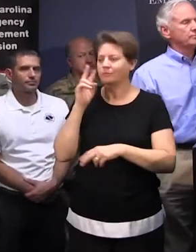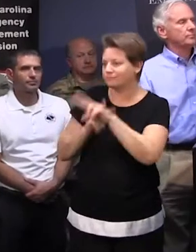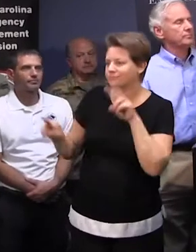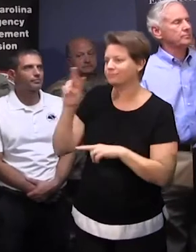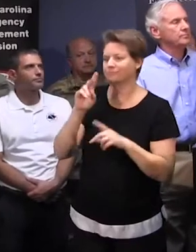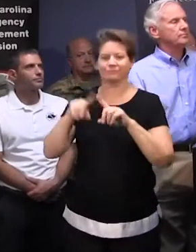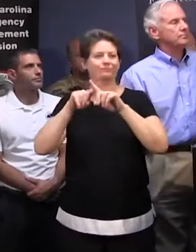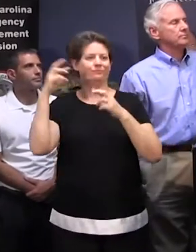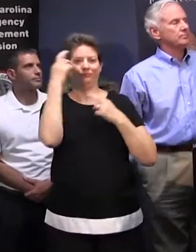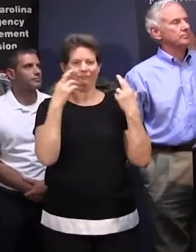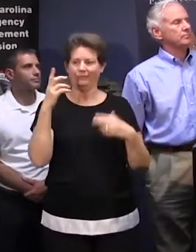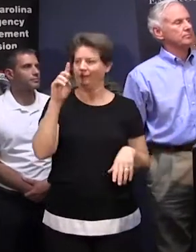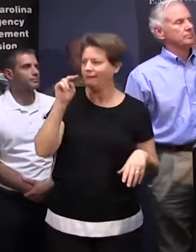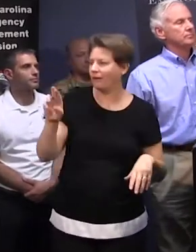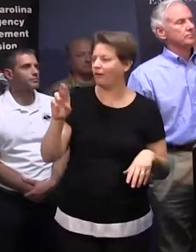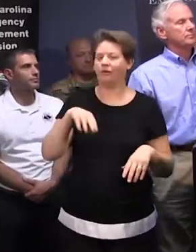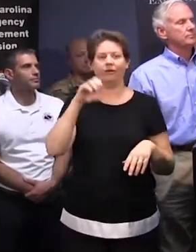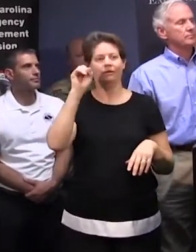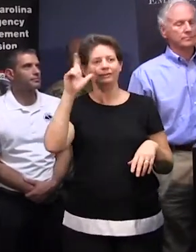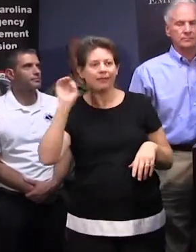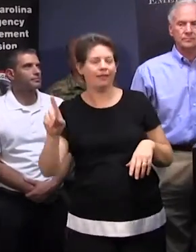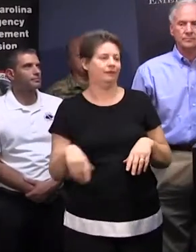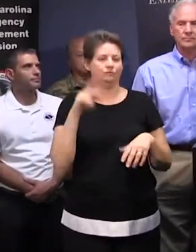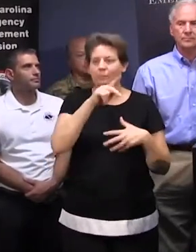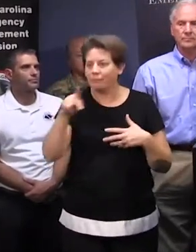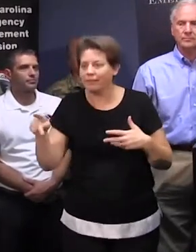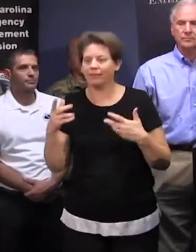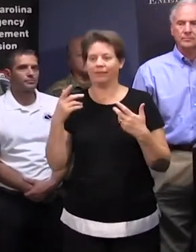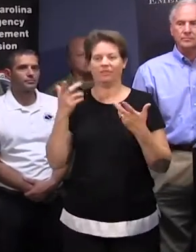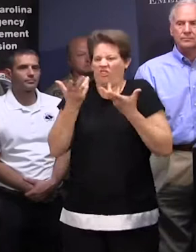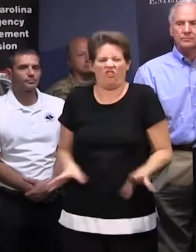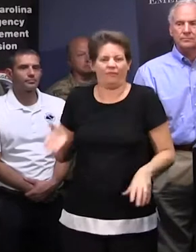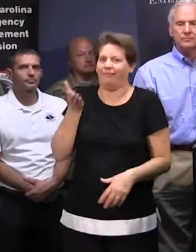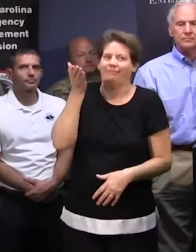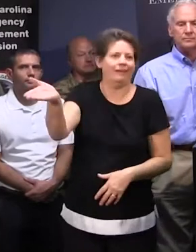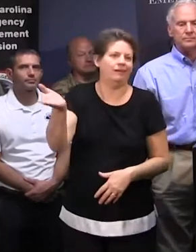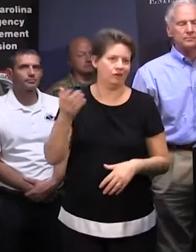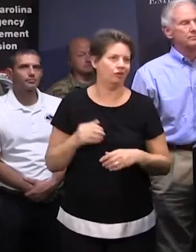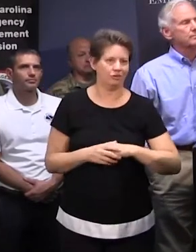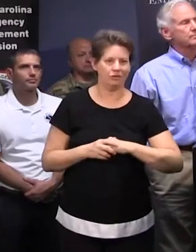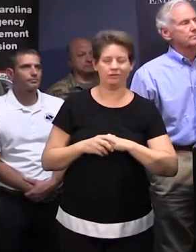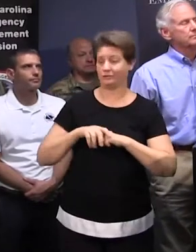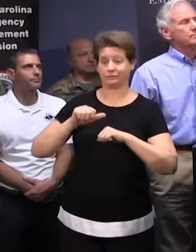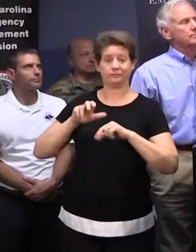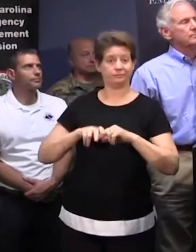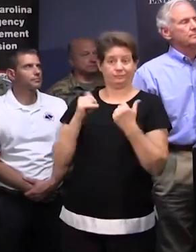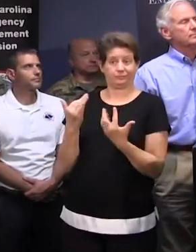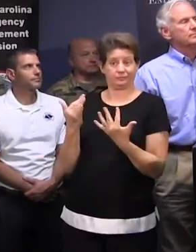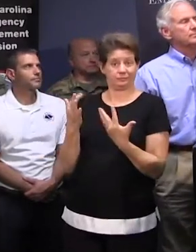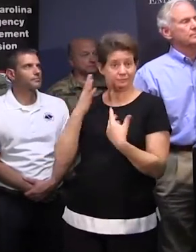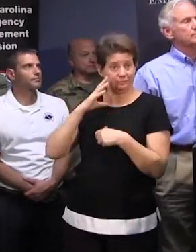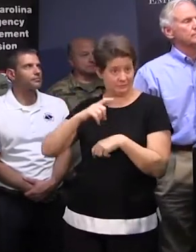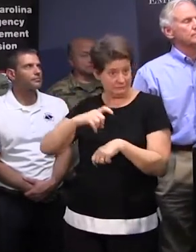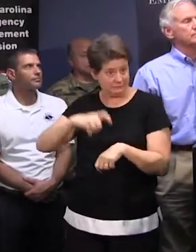of time. Now they're there, DNR, SLED, Triple P, and others. We're on-site now, waiting for a time when